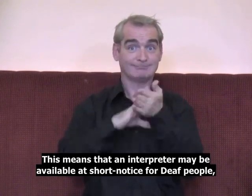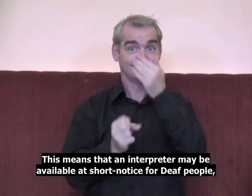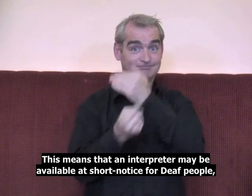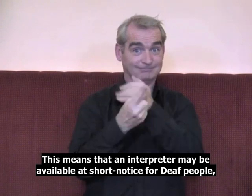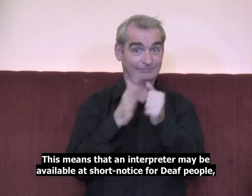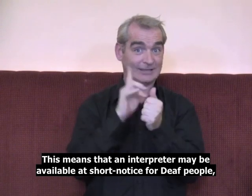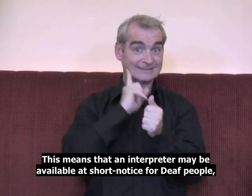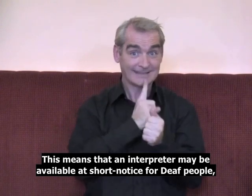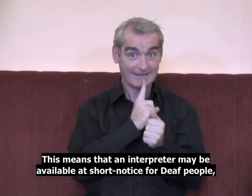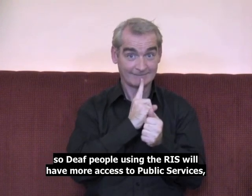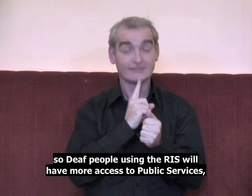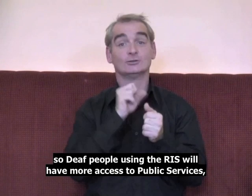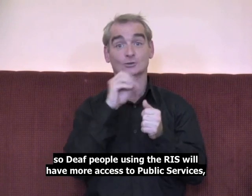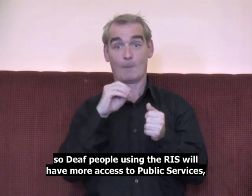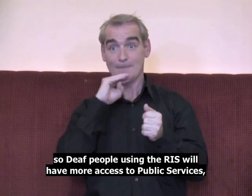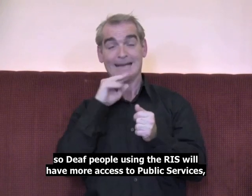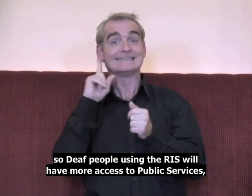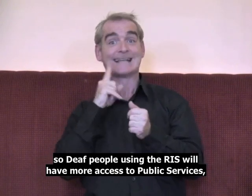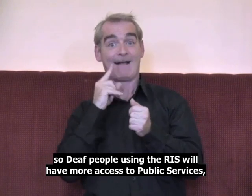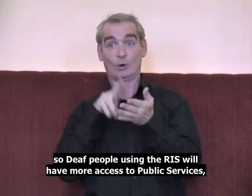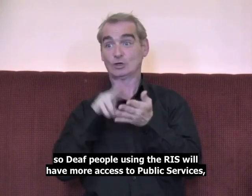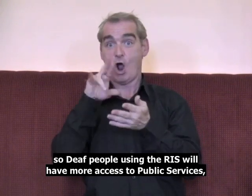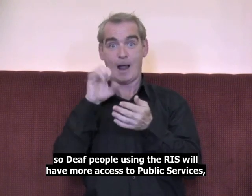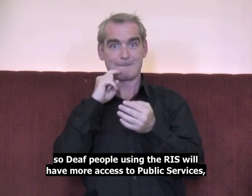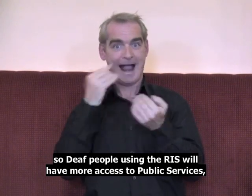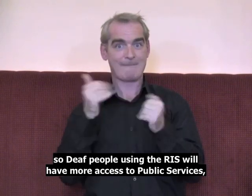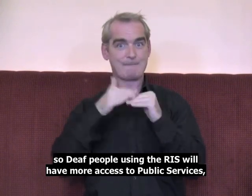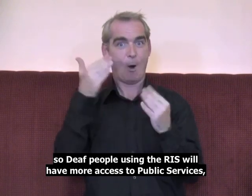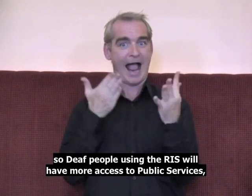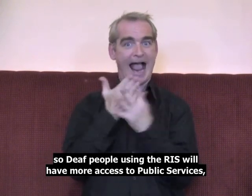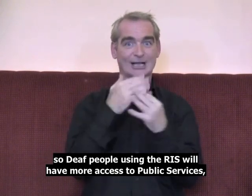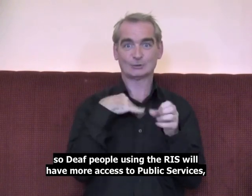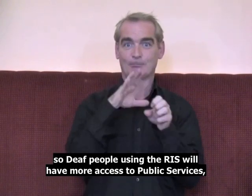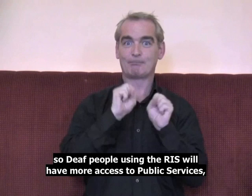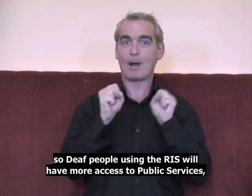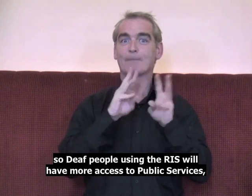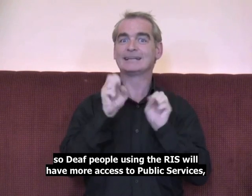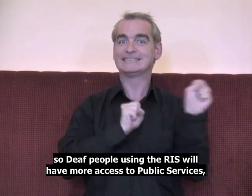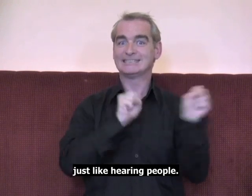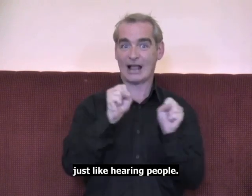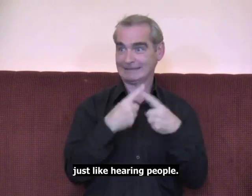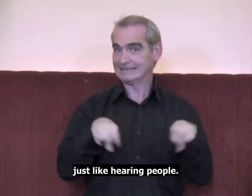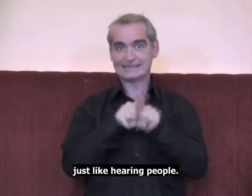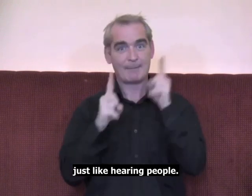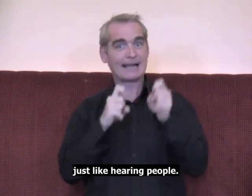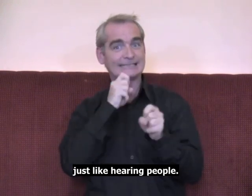at short notice for deaf people, so deaf people using the RIS will have more access to public services, just like hearing people.